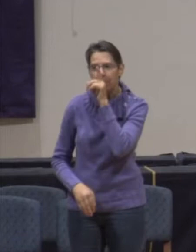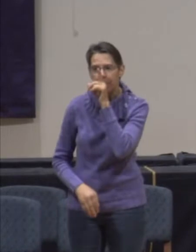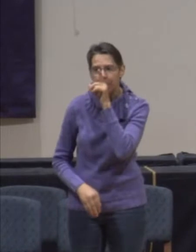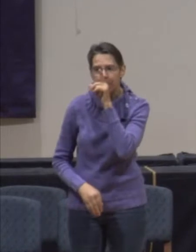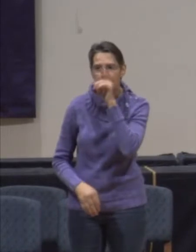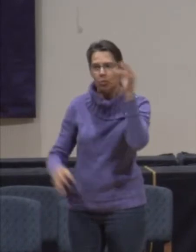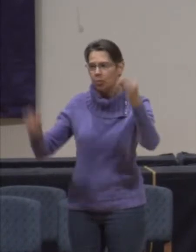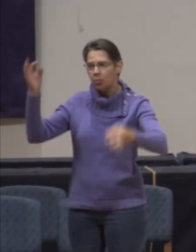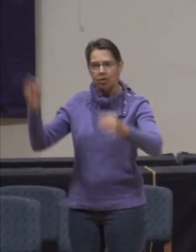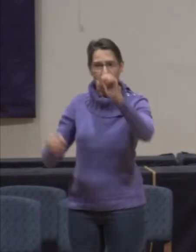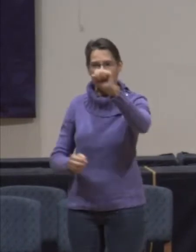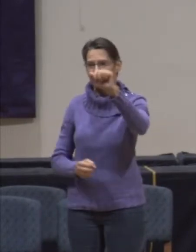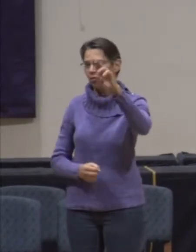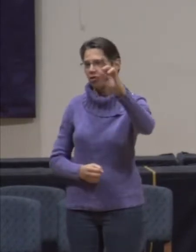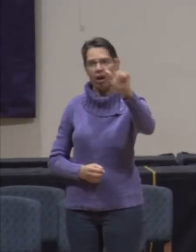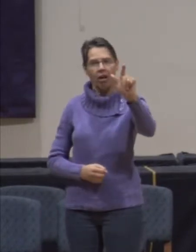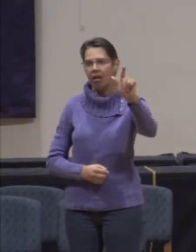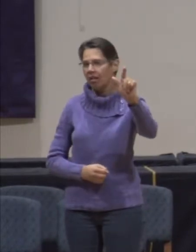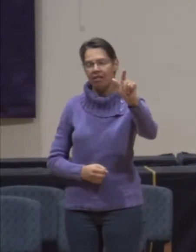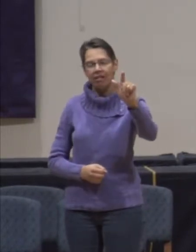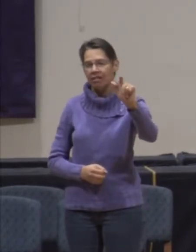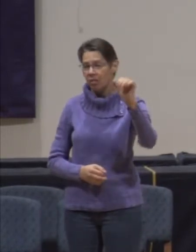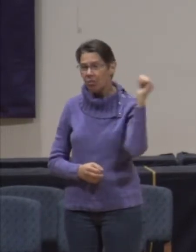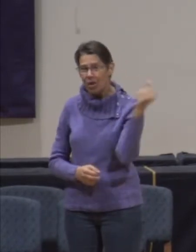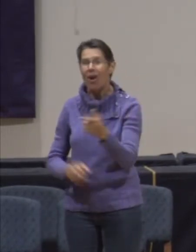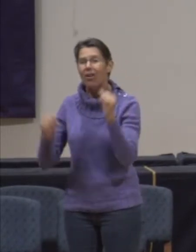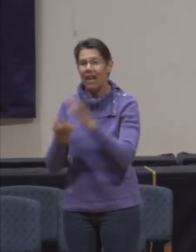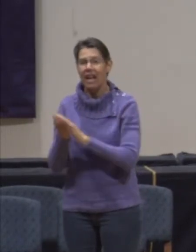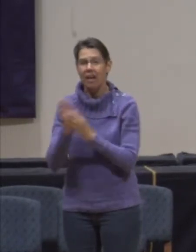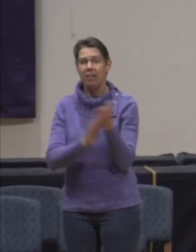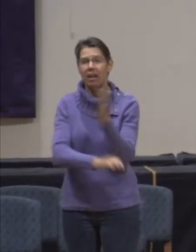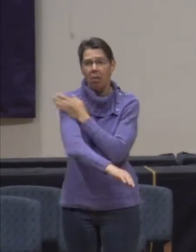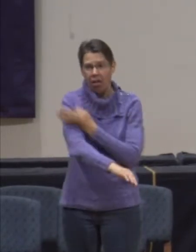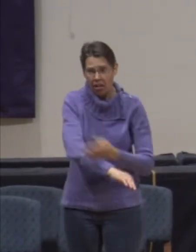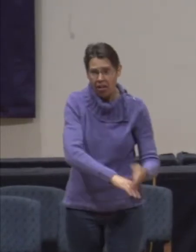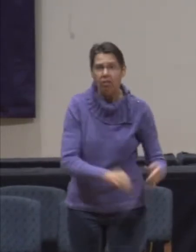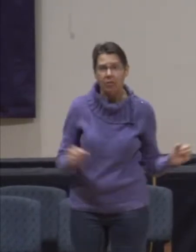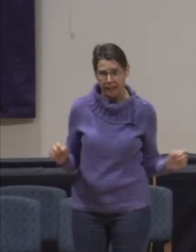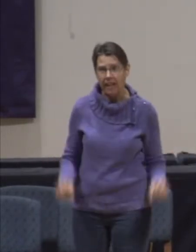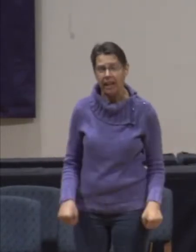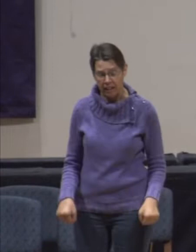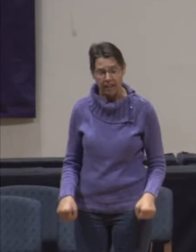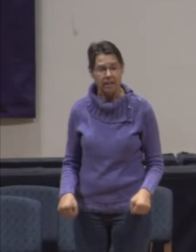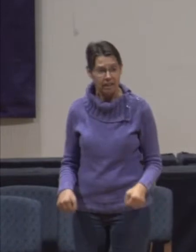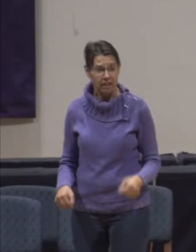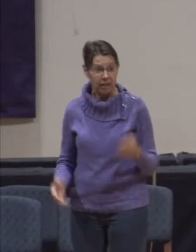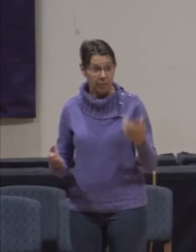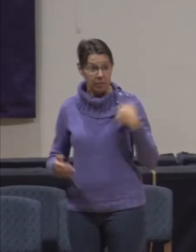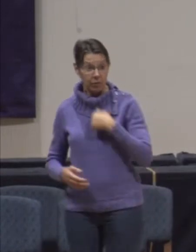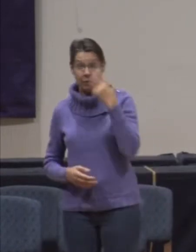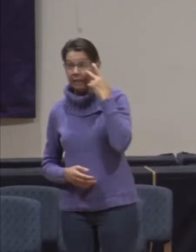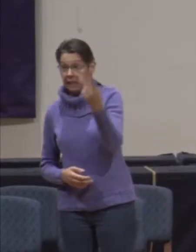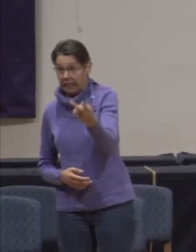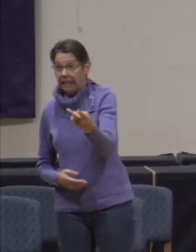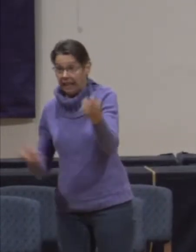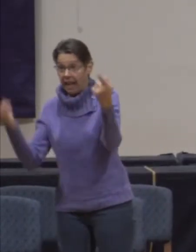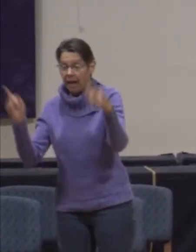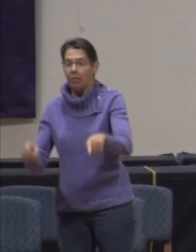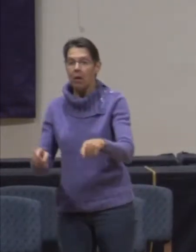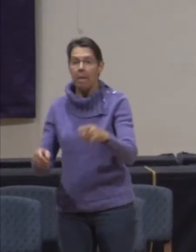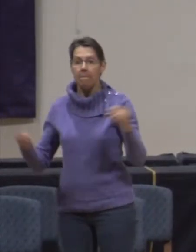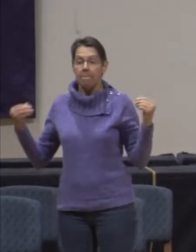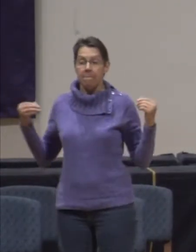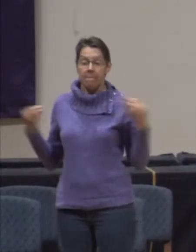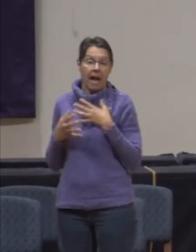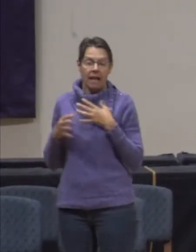harshly. Because we all have that possibility. And perhaps we've seen some of those possibilities when panic begins to spread and